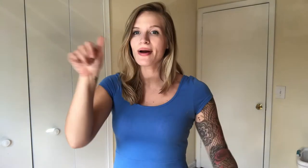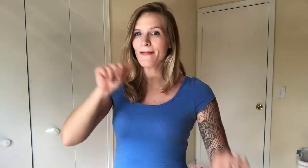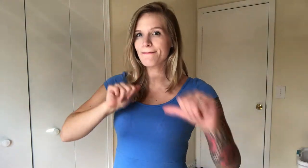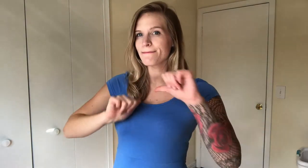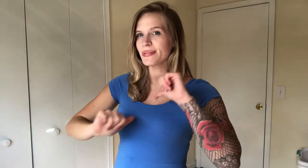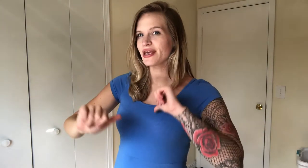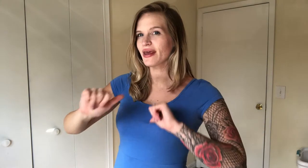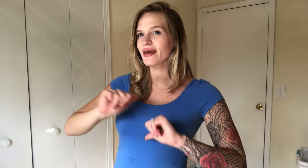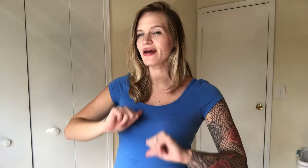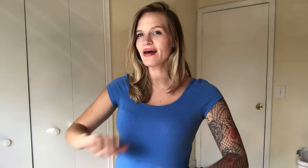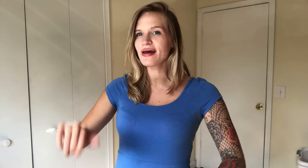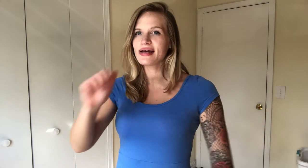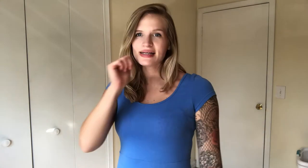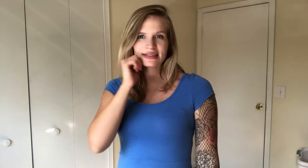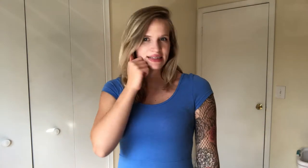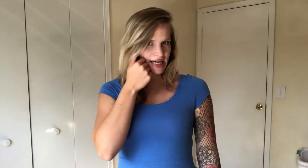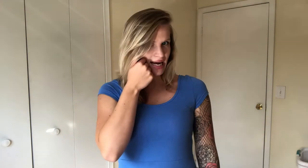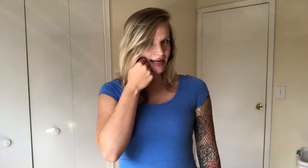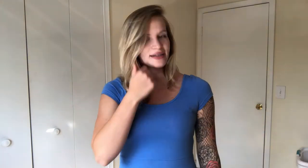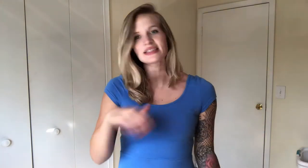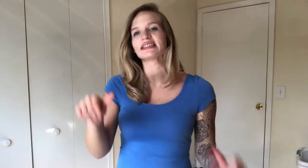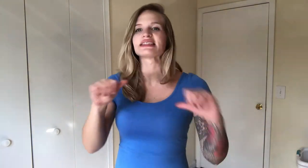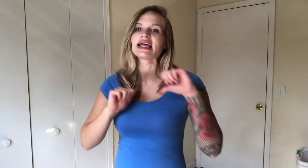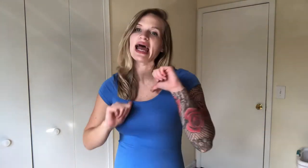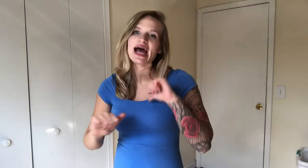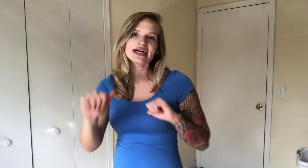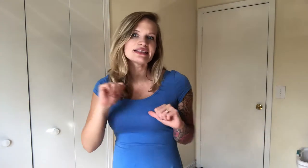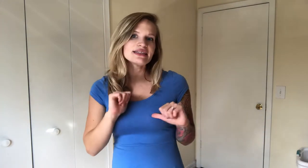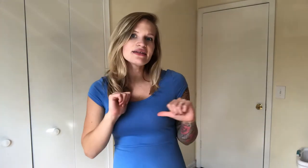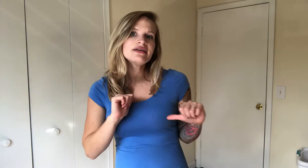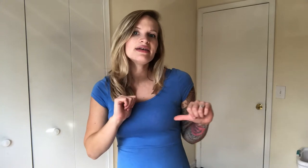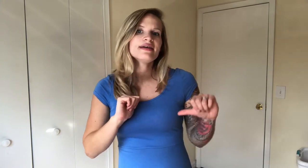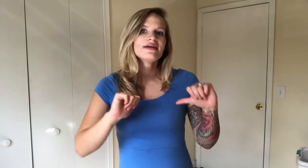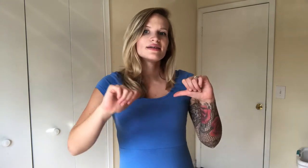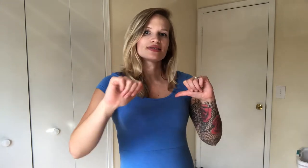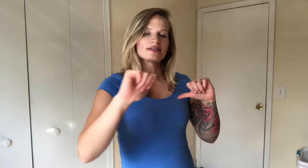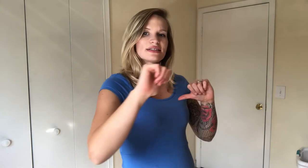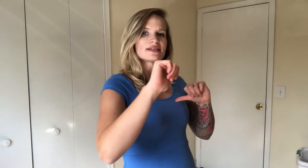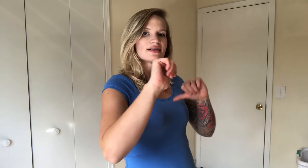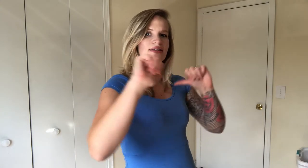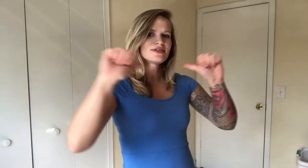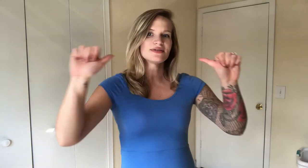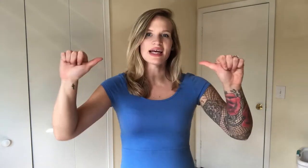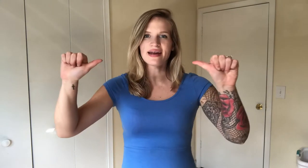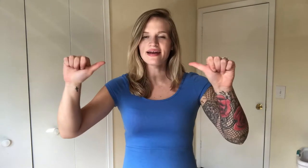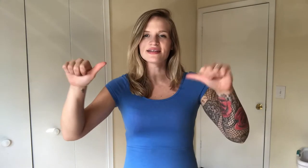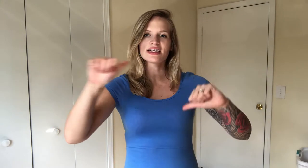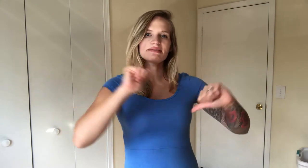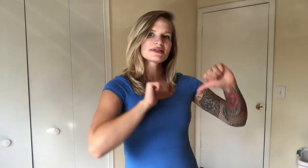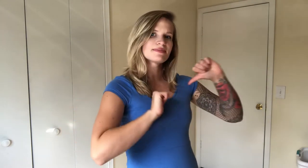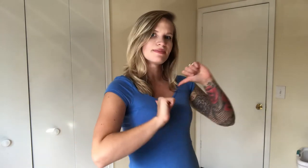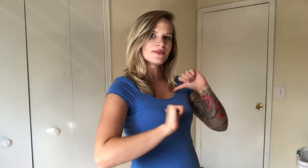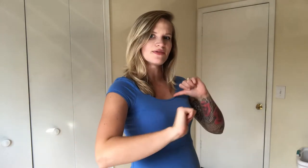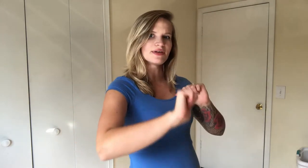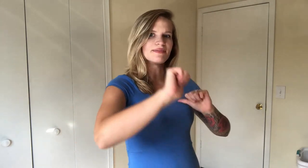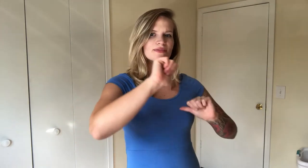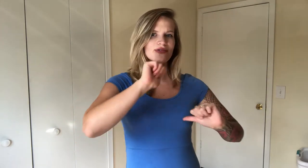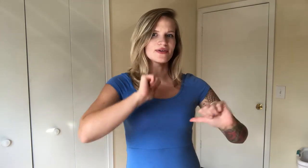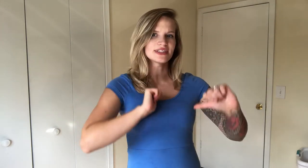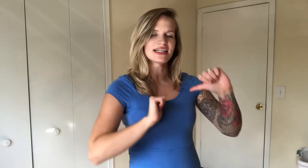being shy. So this is like acting. So just two 10 hand shapes. Move them. Rotate